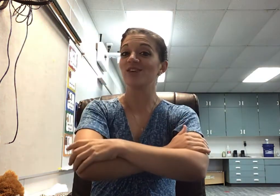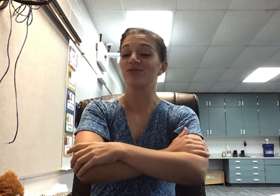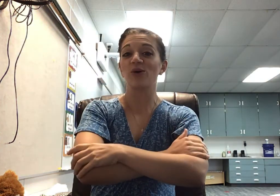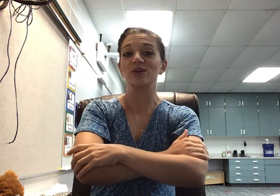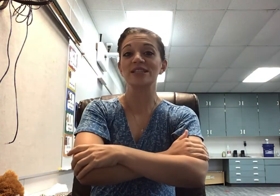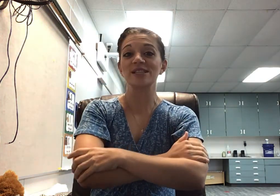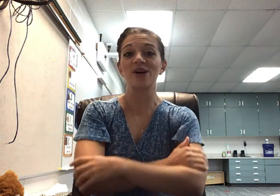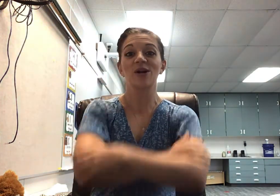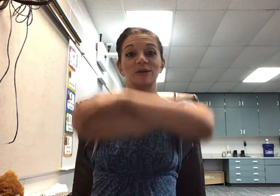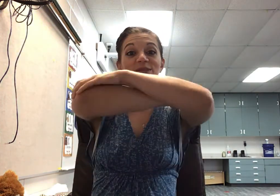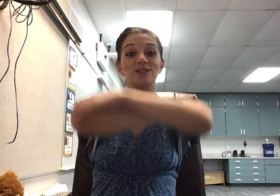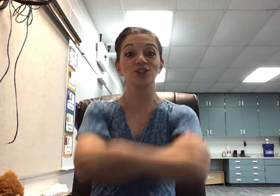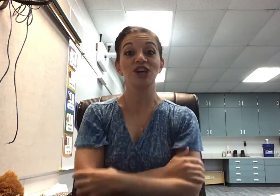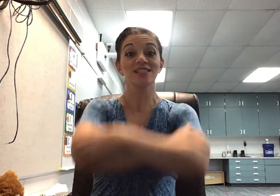folds his arms just